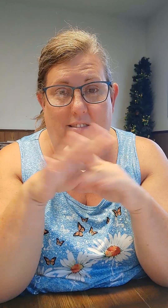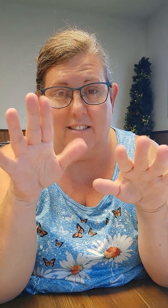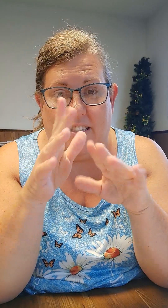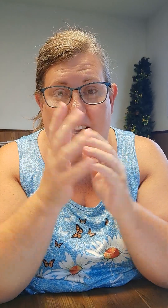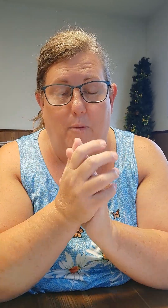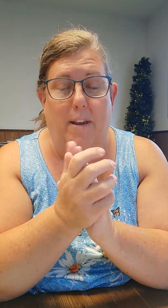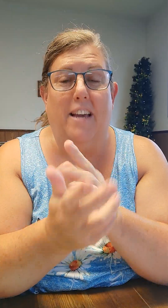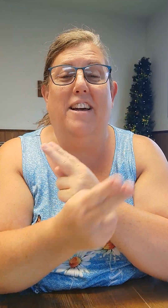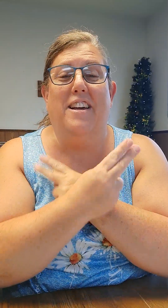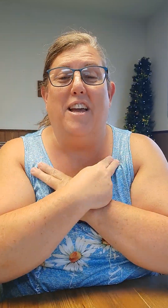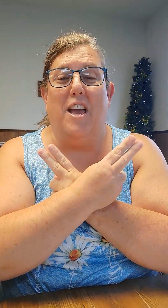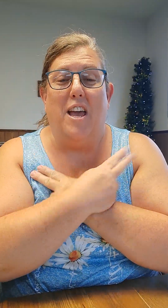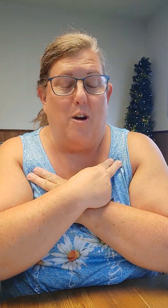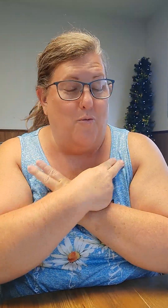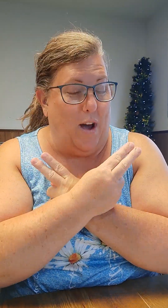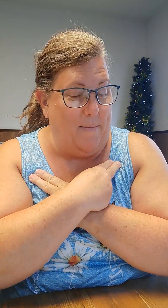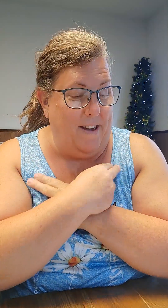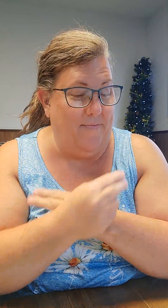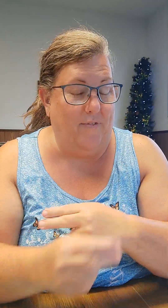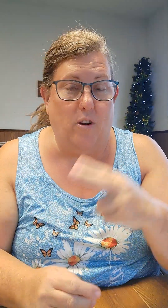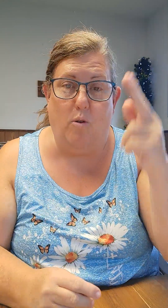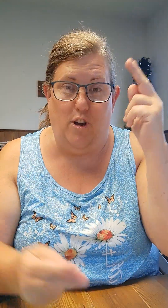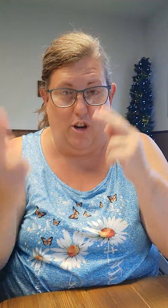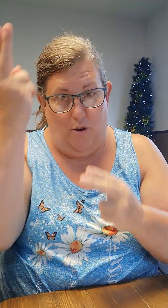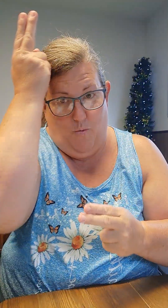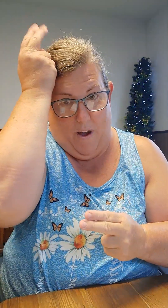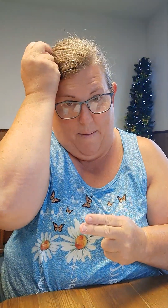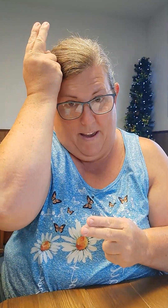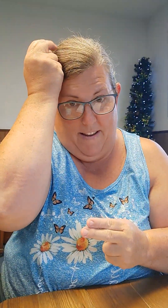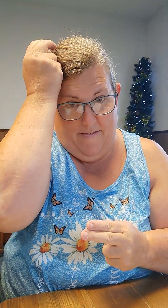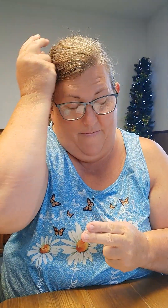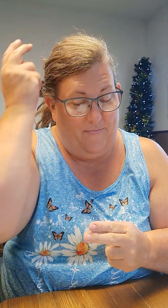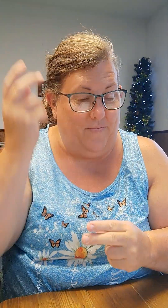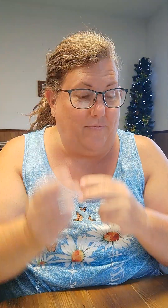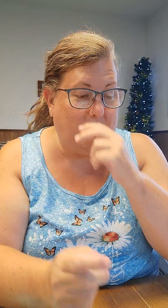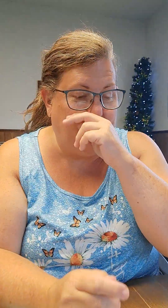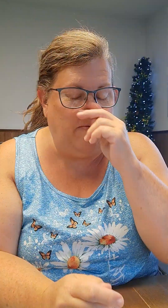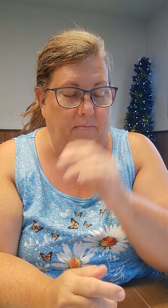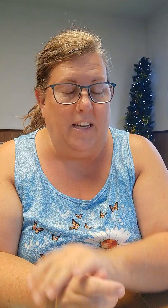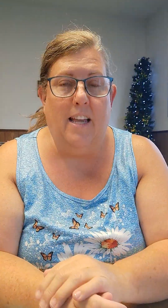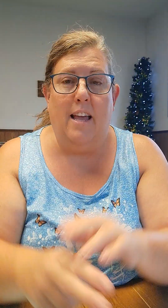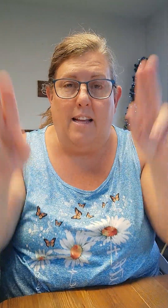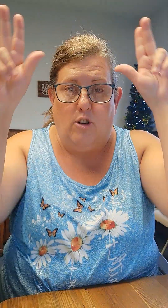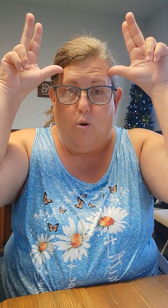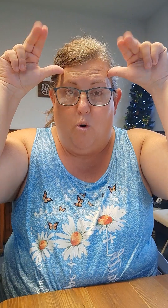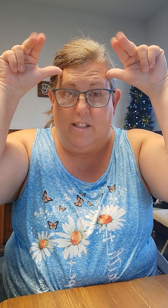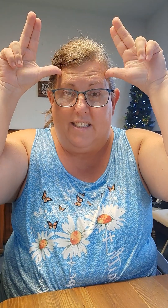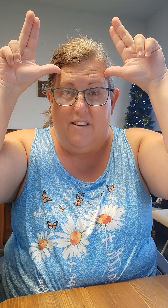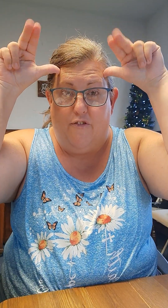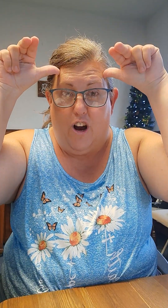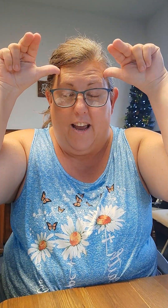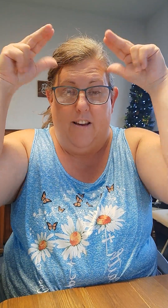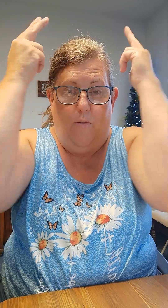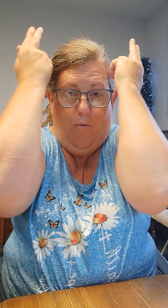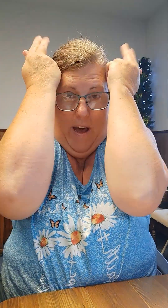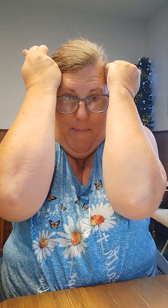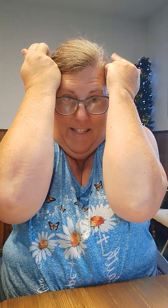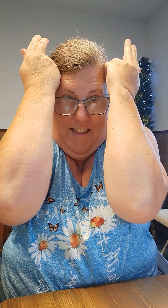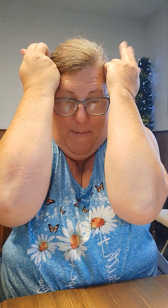doesn't help me. Rabbit. Or you could do rabbit. Rabbit. So the horse in the front, rabbit in the